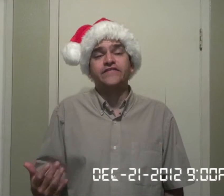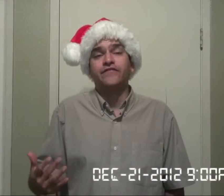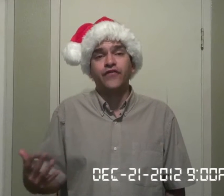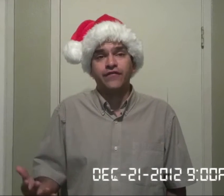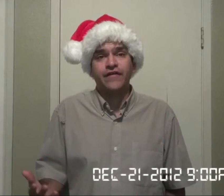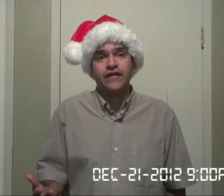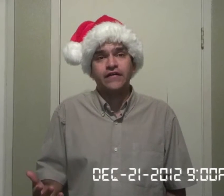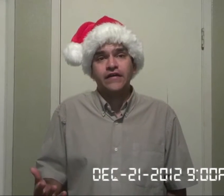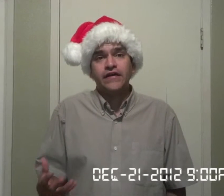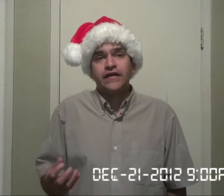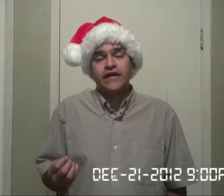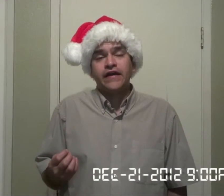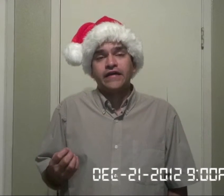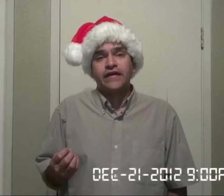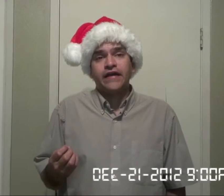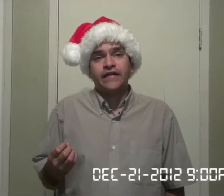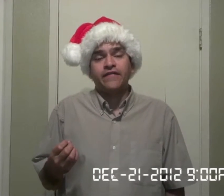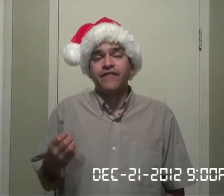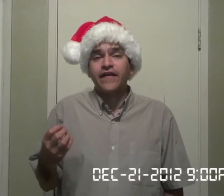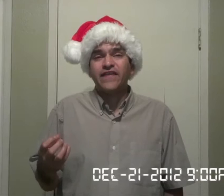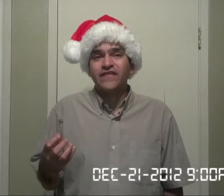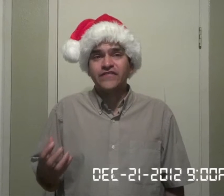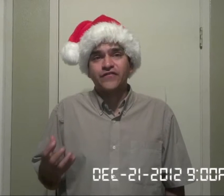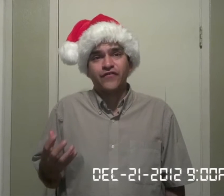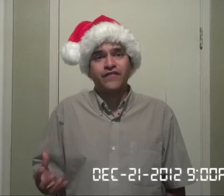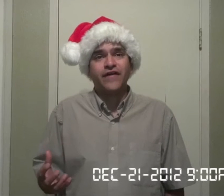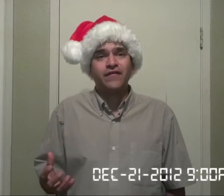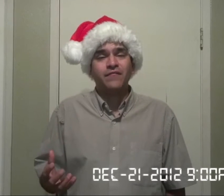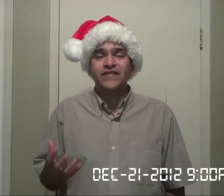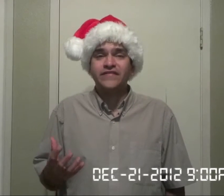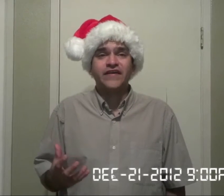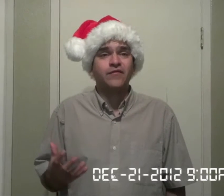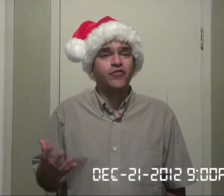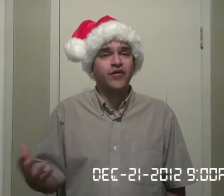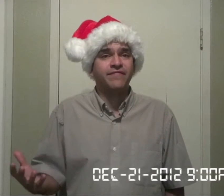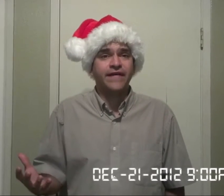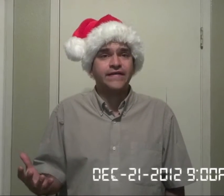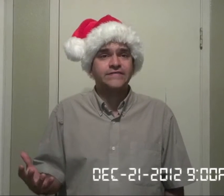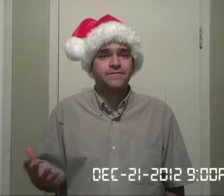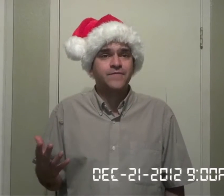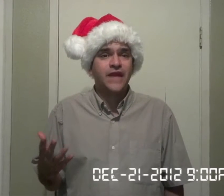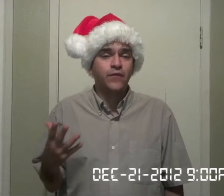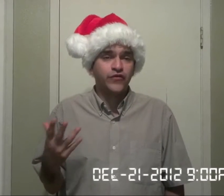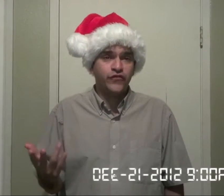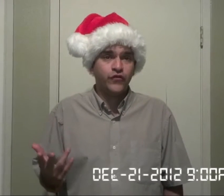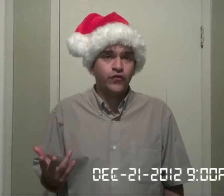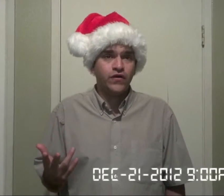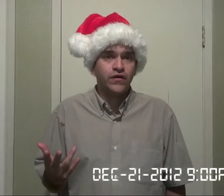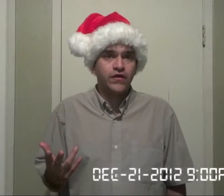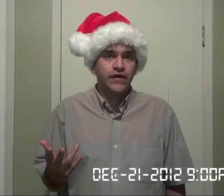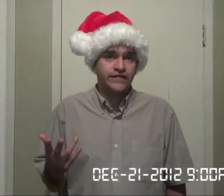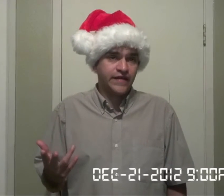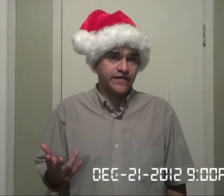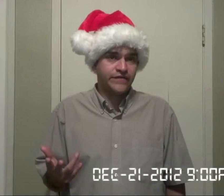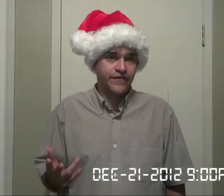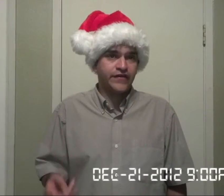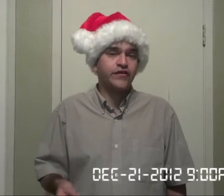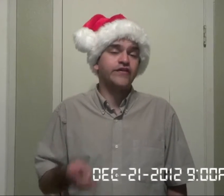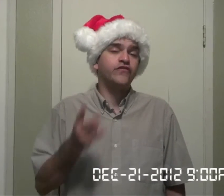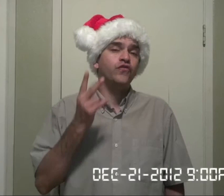is a free event. And the fact that this is a free event means it's going to book up fast. And when you do attend this event, you'll get two